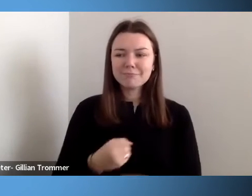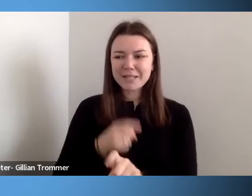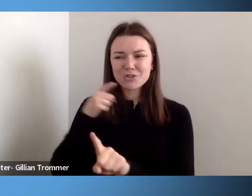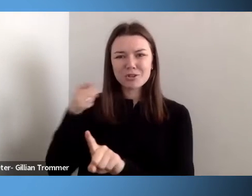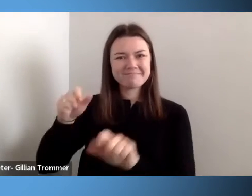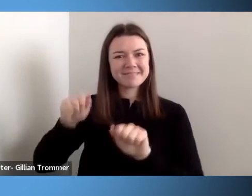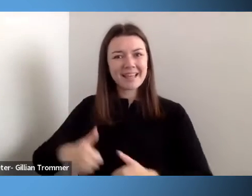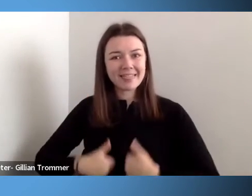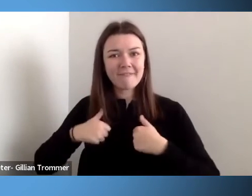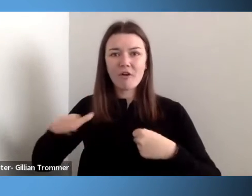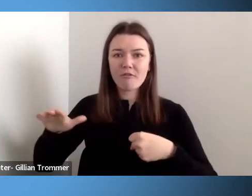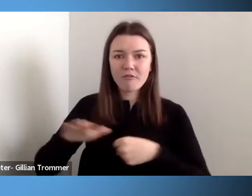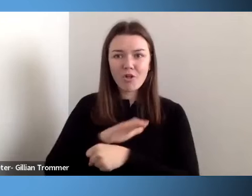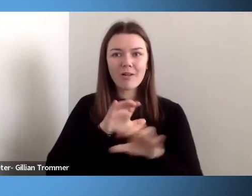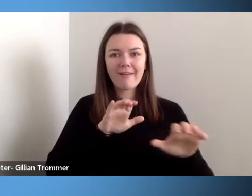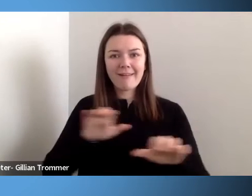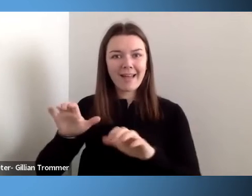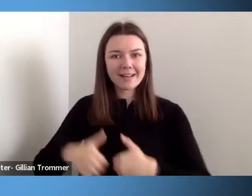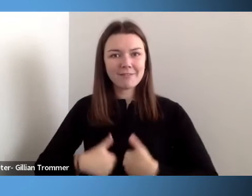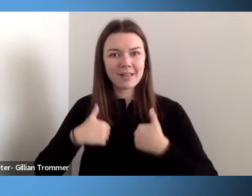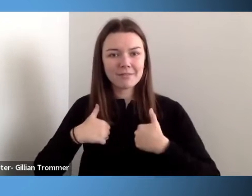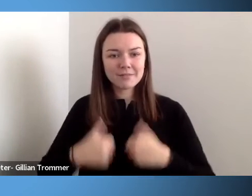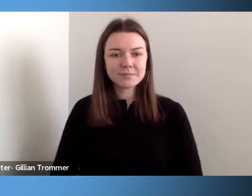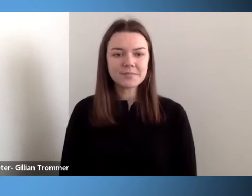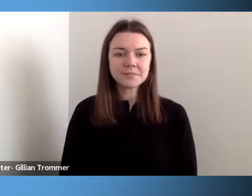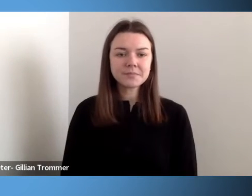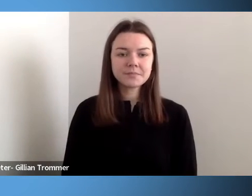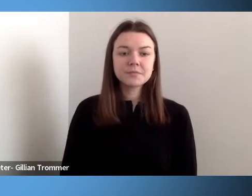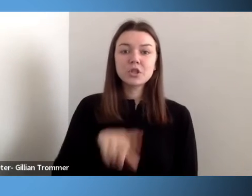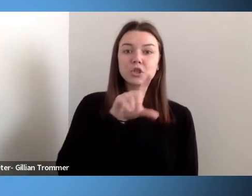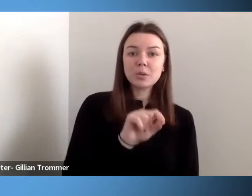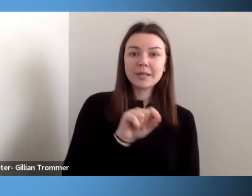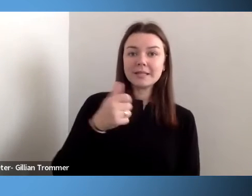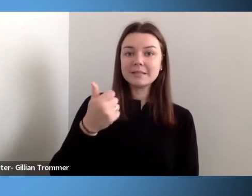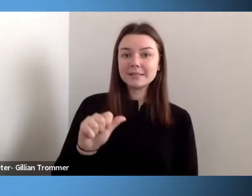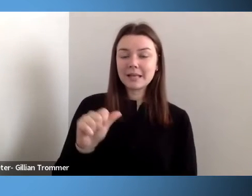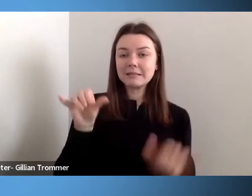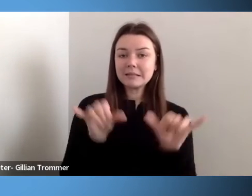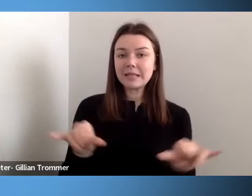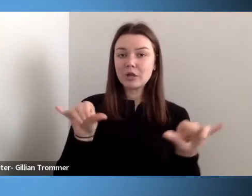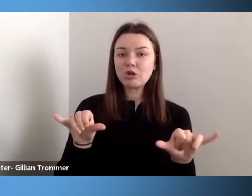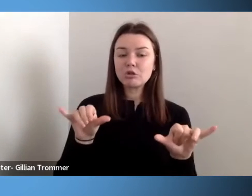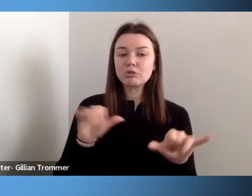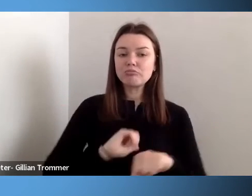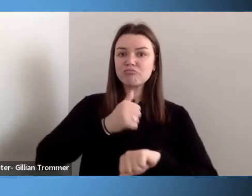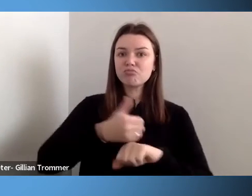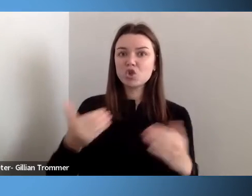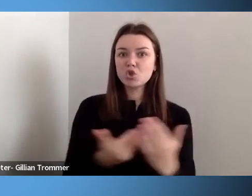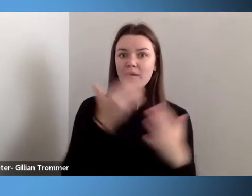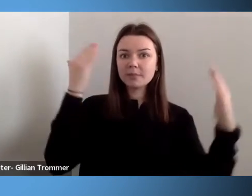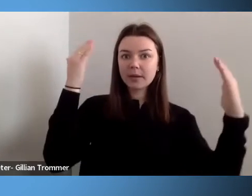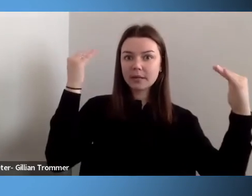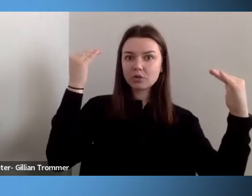2010 standards are creating new expectations, opening previously closed